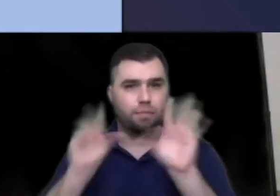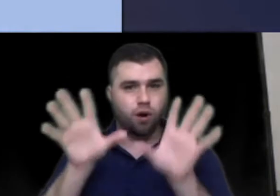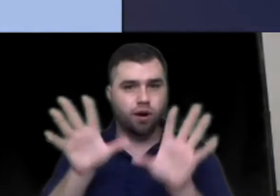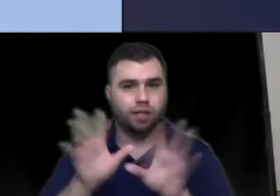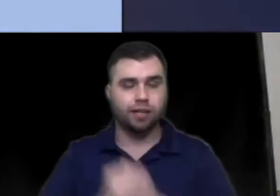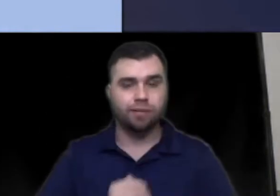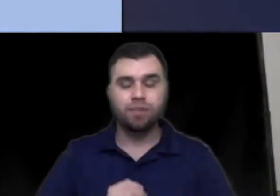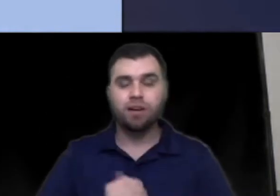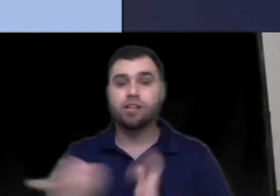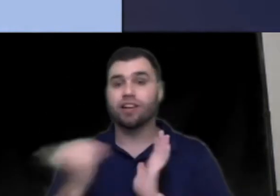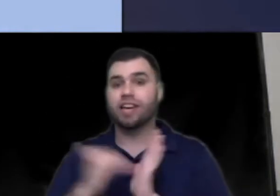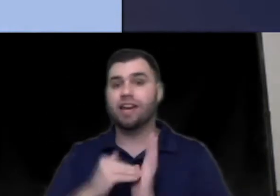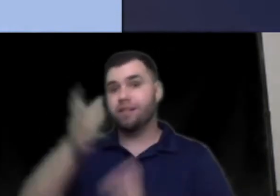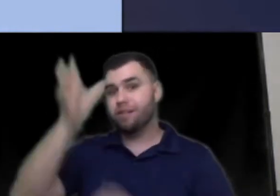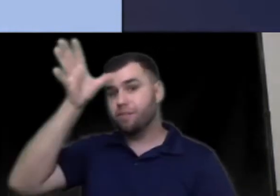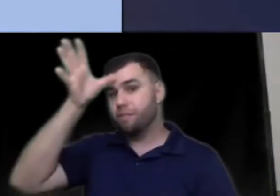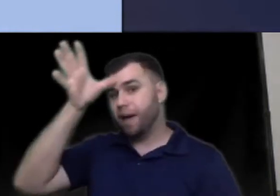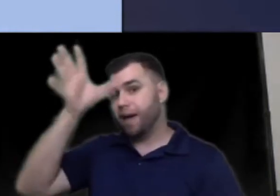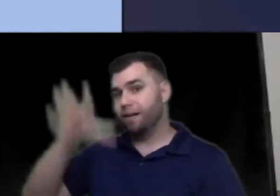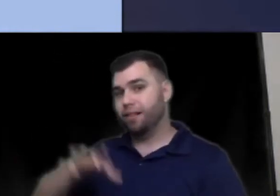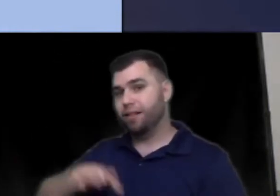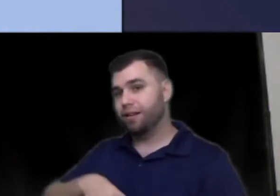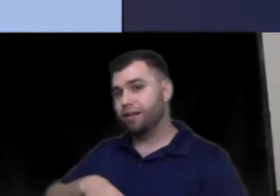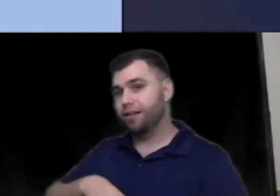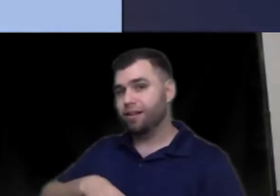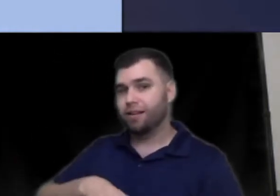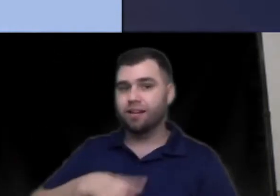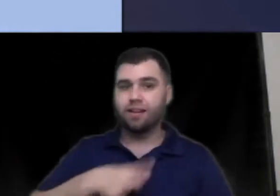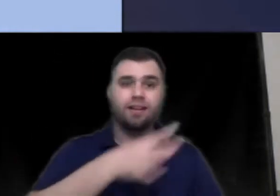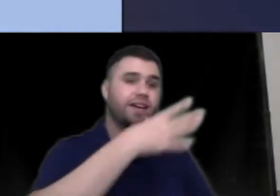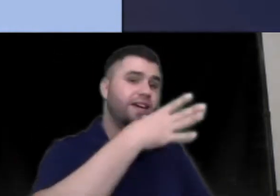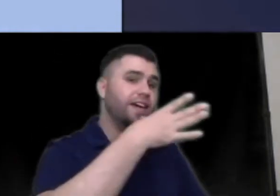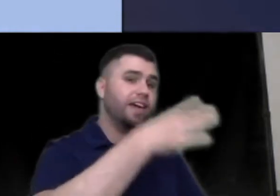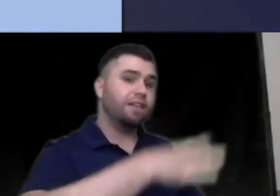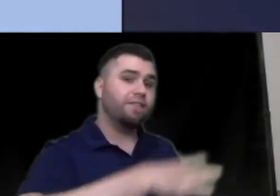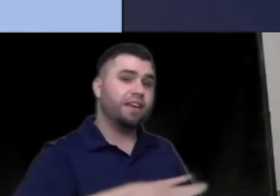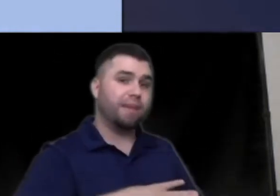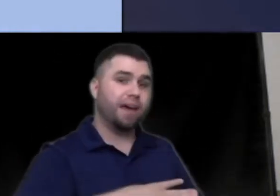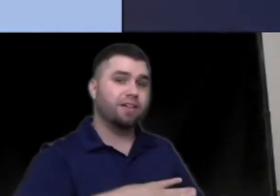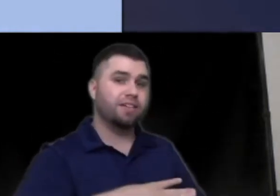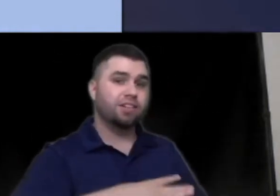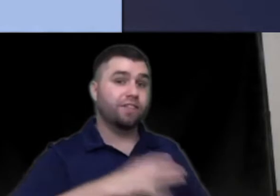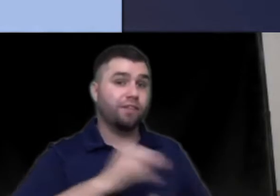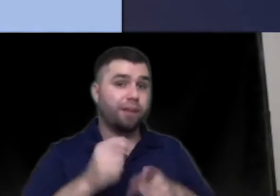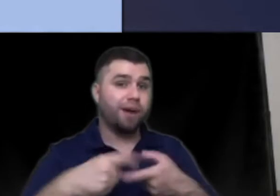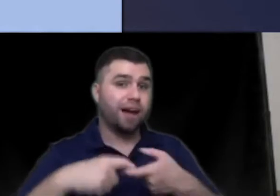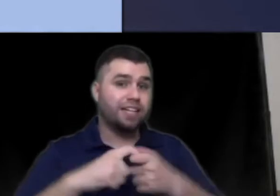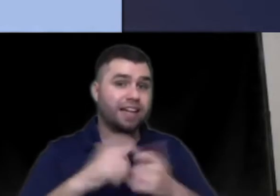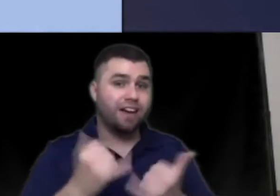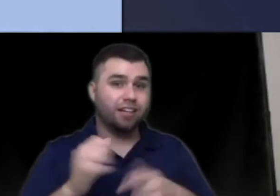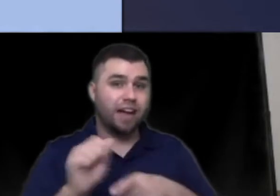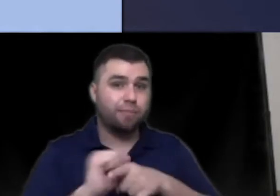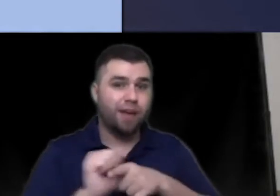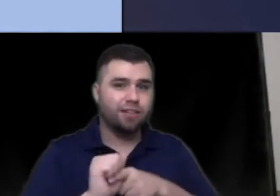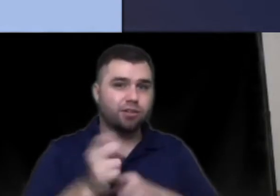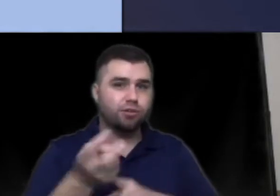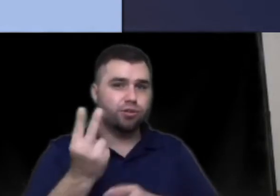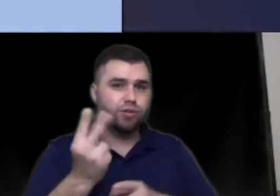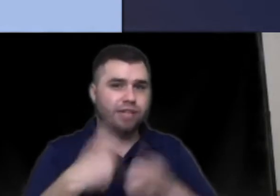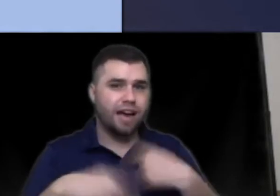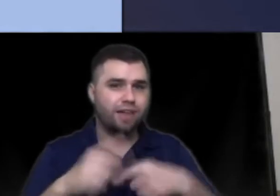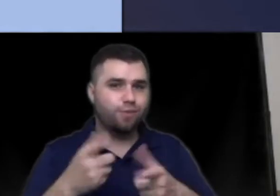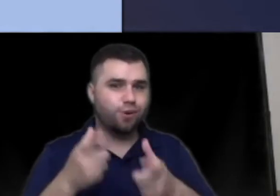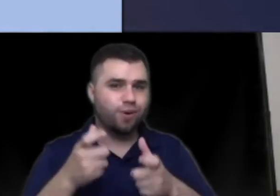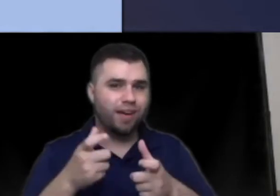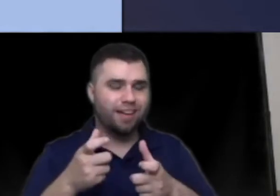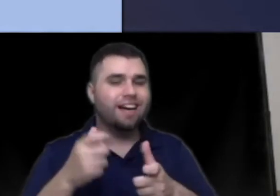bit more clear so again male and female so if you want to pause it now to kind of practice those two